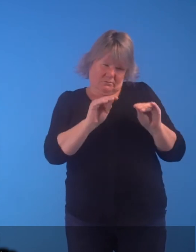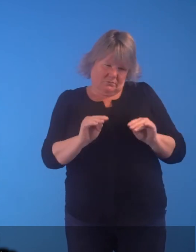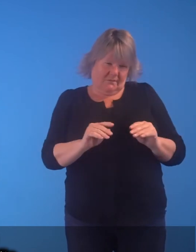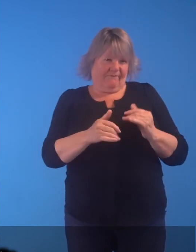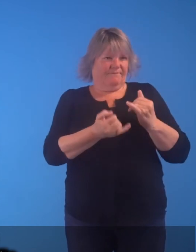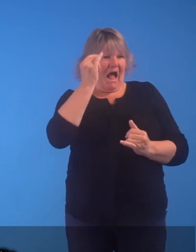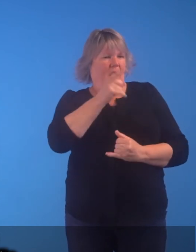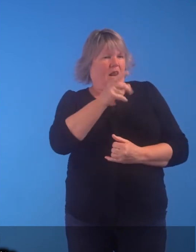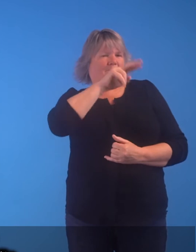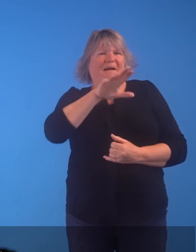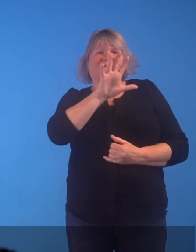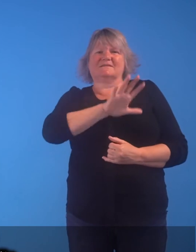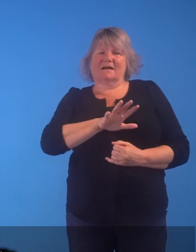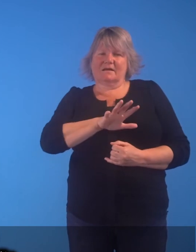composition back in his studio.